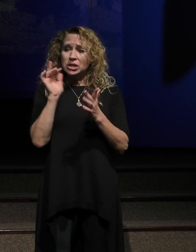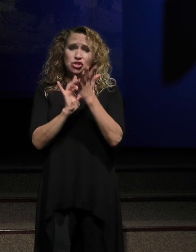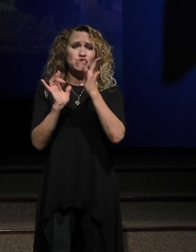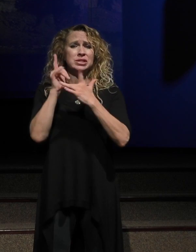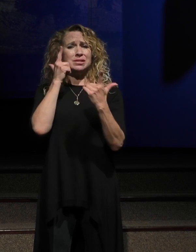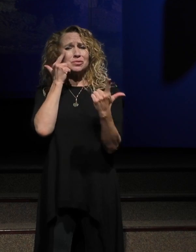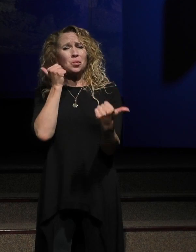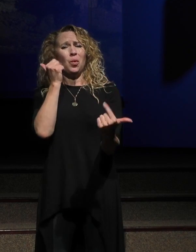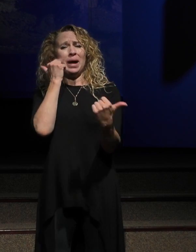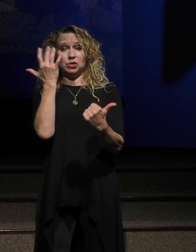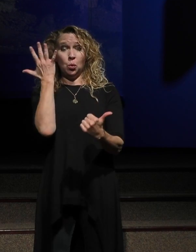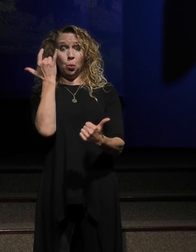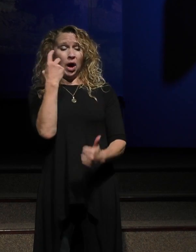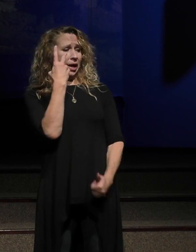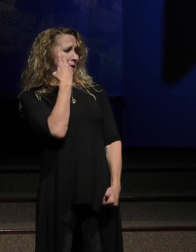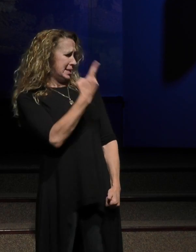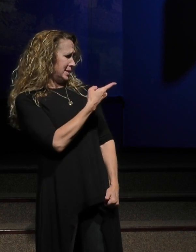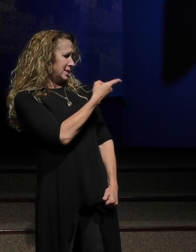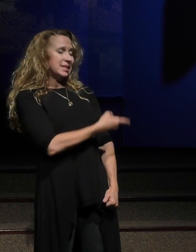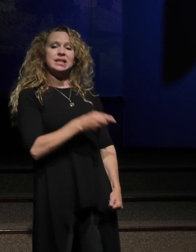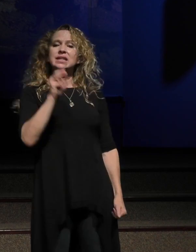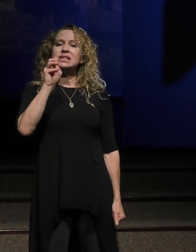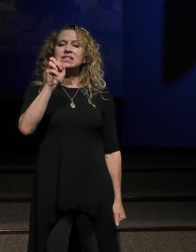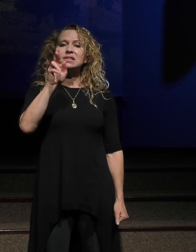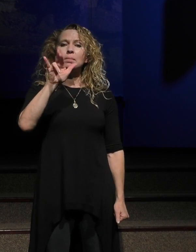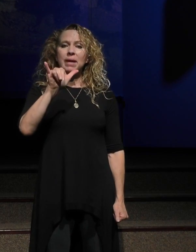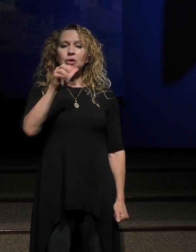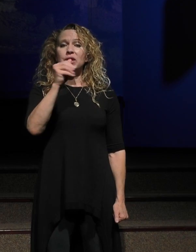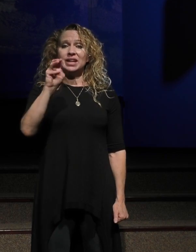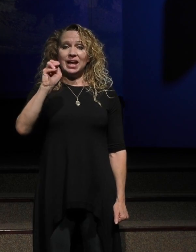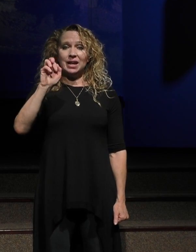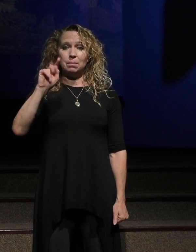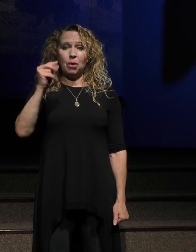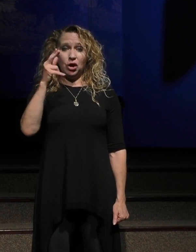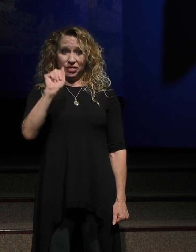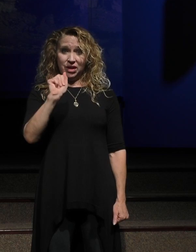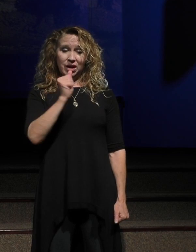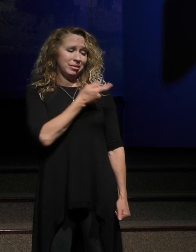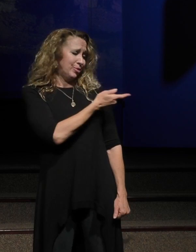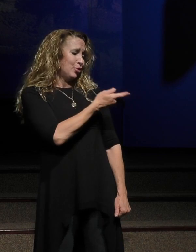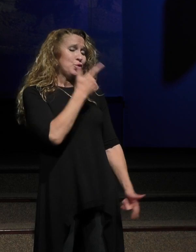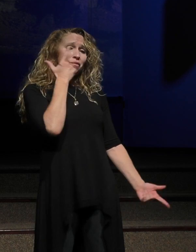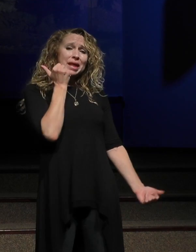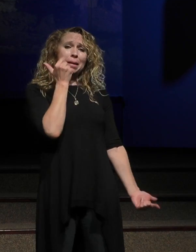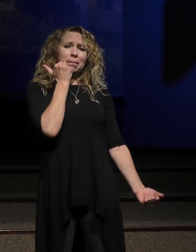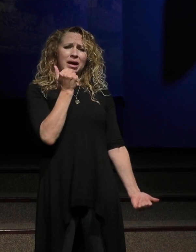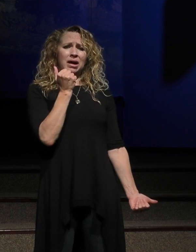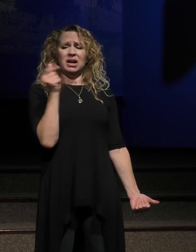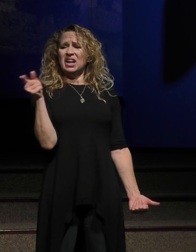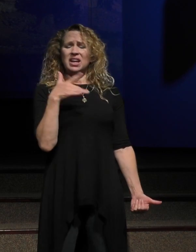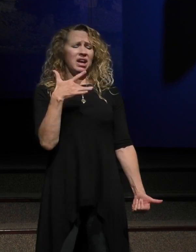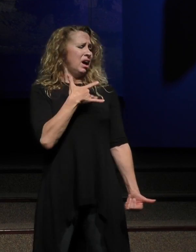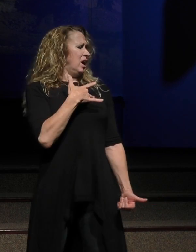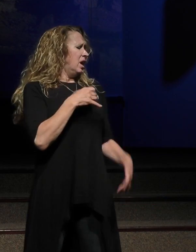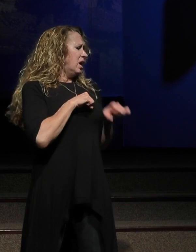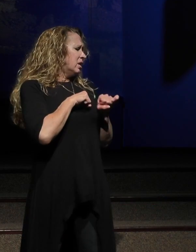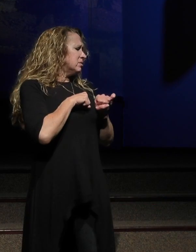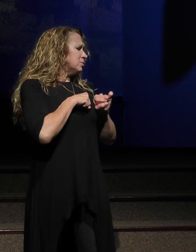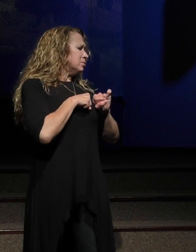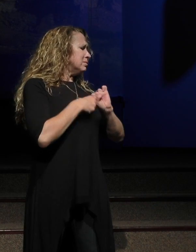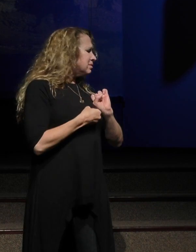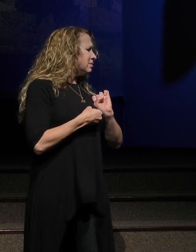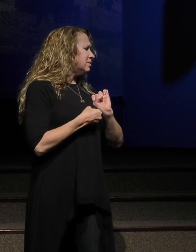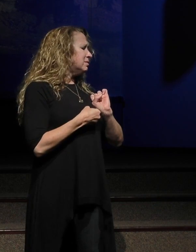that he sees Mary and Martha weeping. And his heart broke for the pain that was in Martha and Mary's heart.